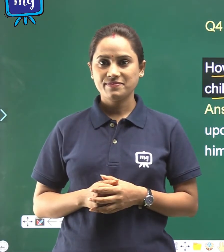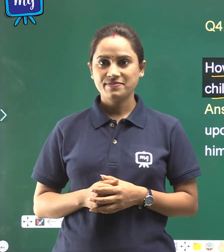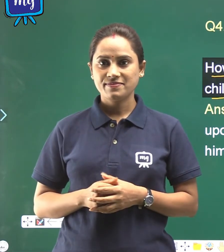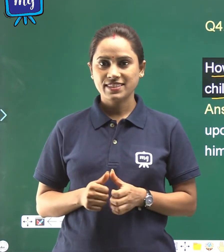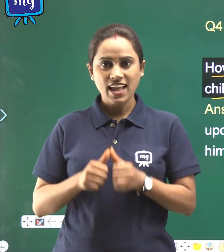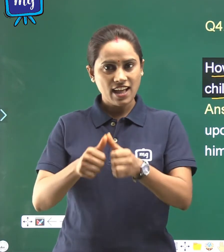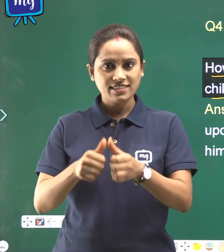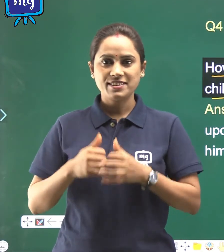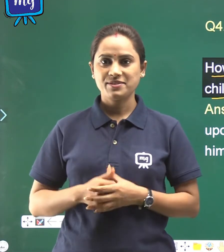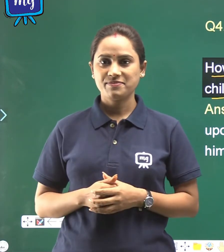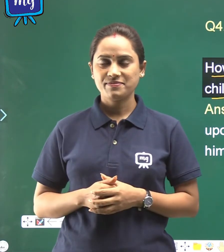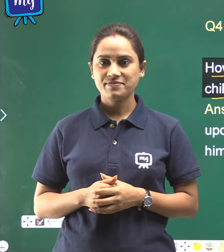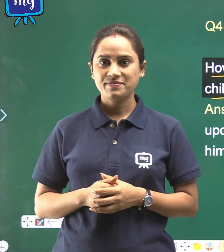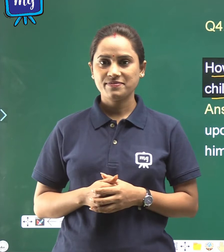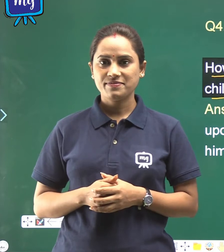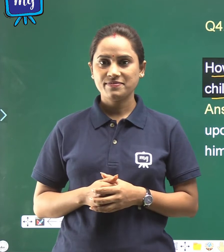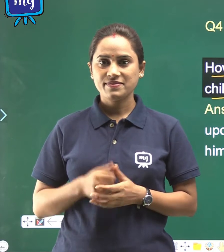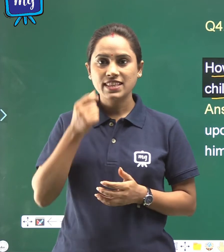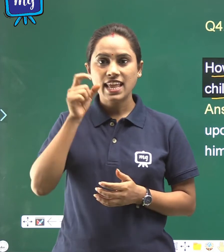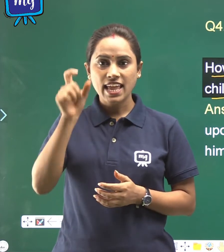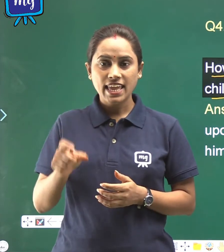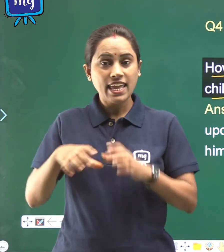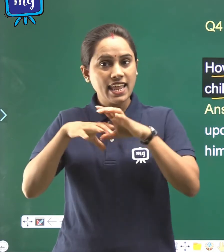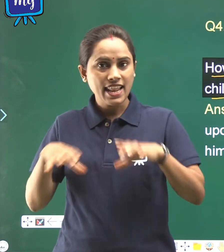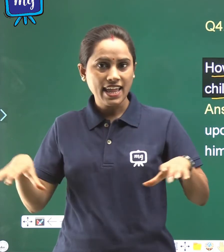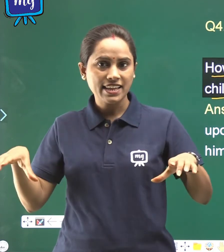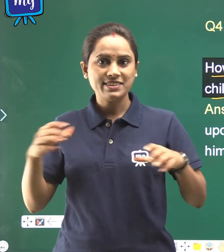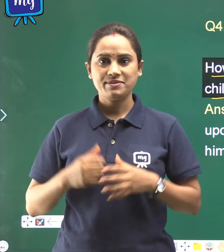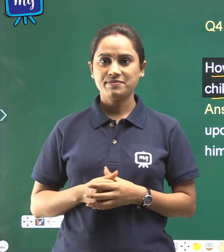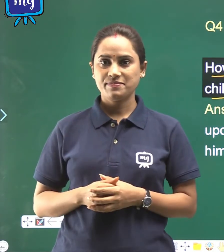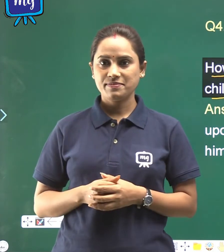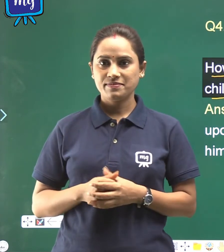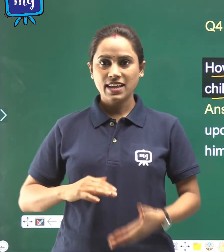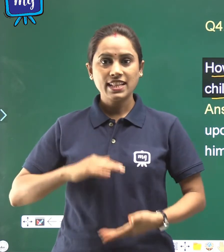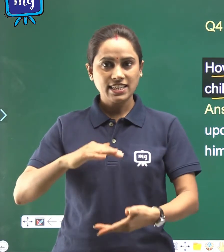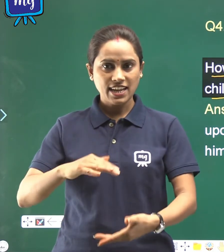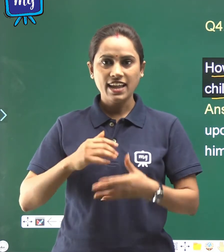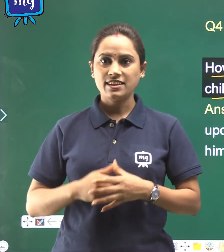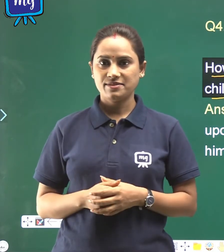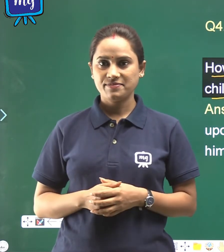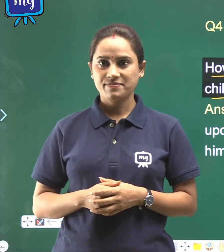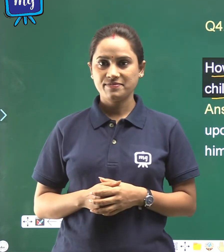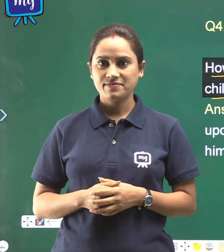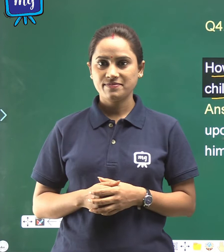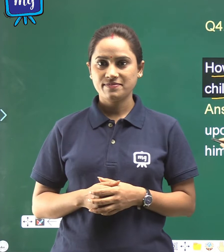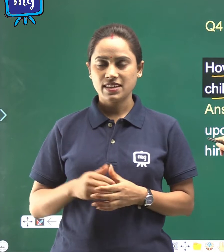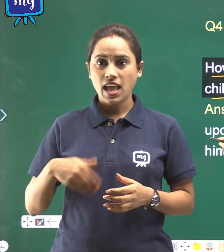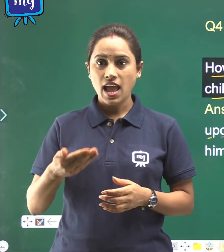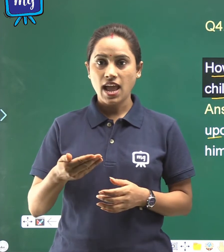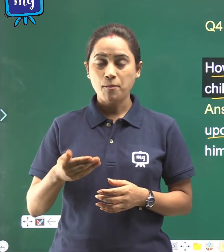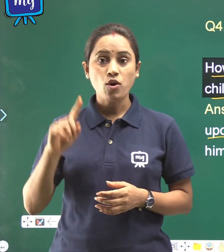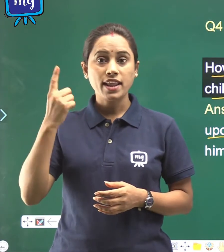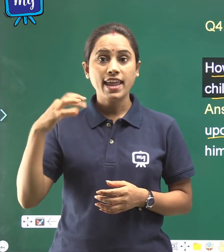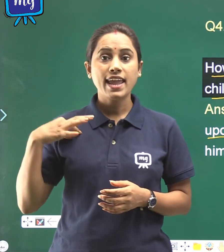Answer, he led the child upon a